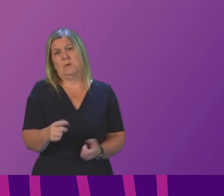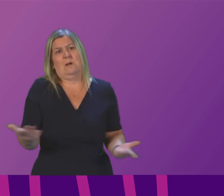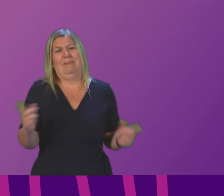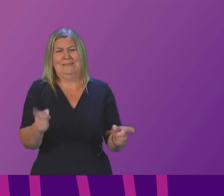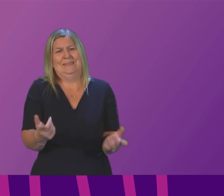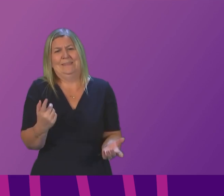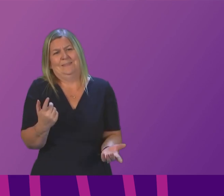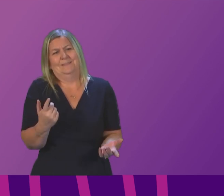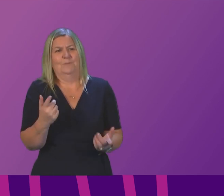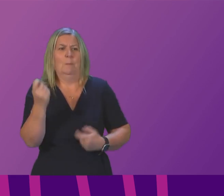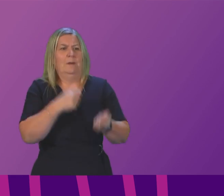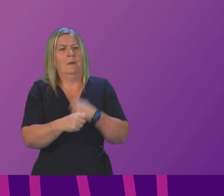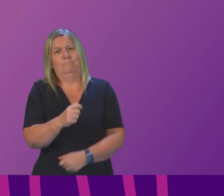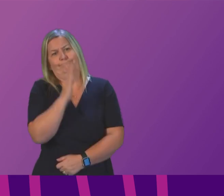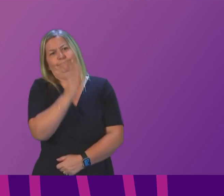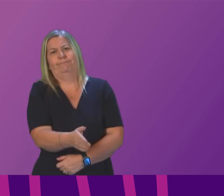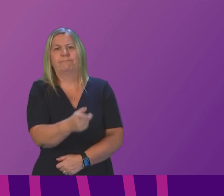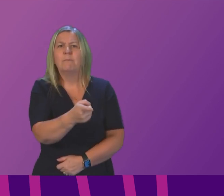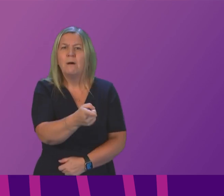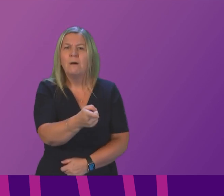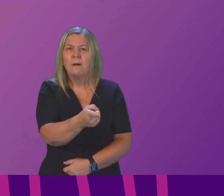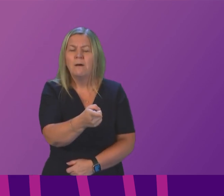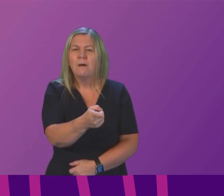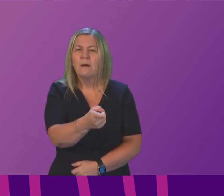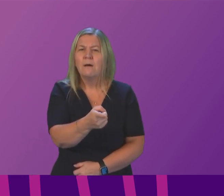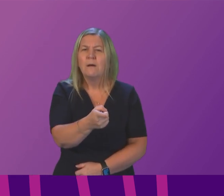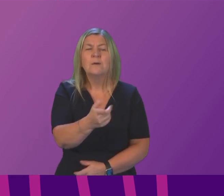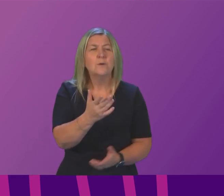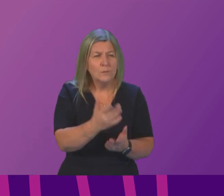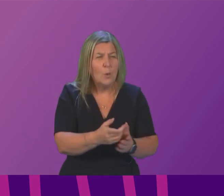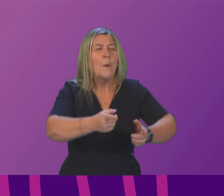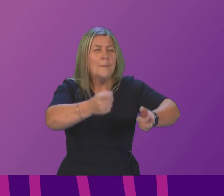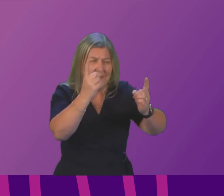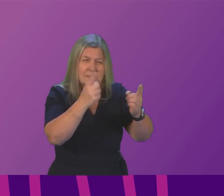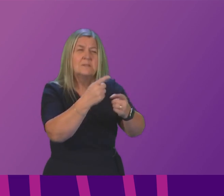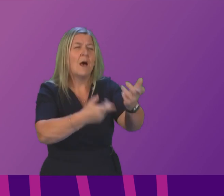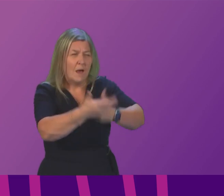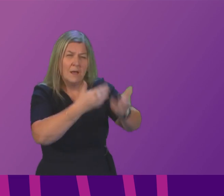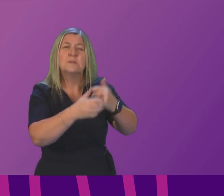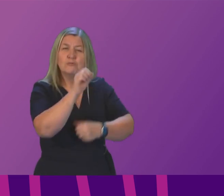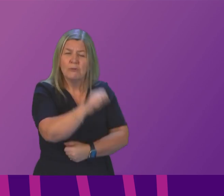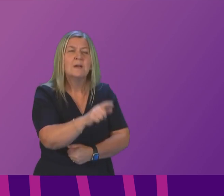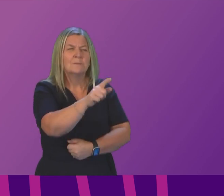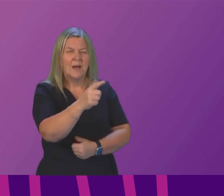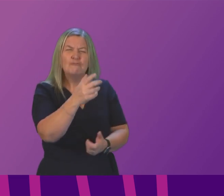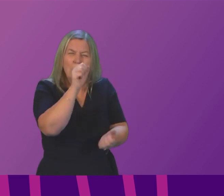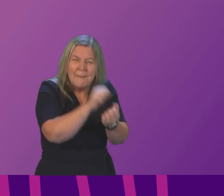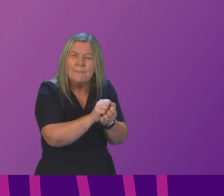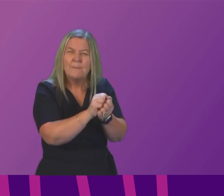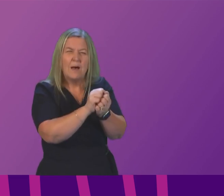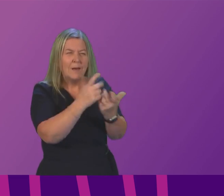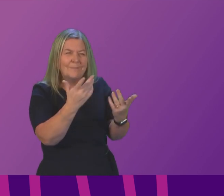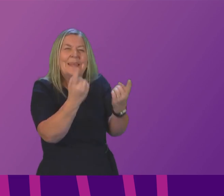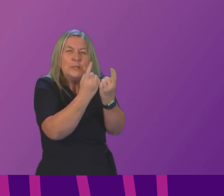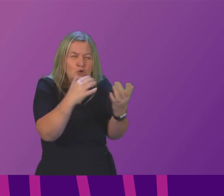of these issues and quoting ministers forgetting to understand the nuances around this the factors behind the drugs crisis